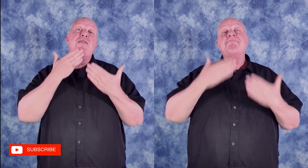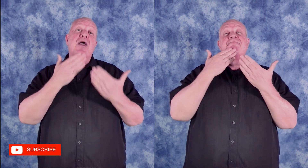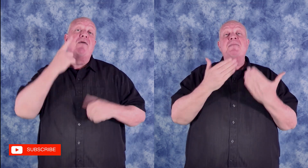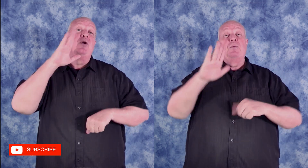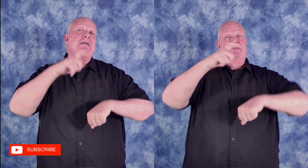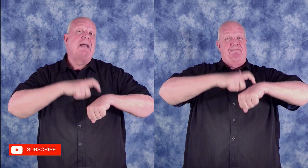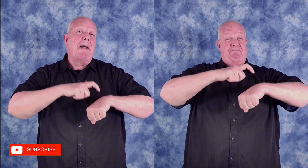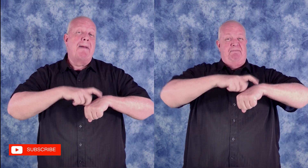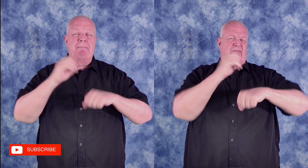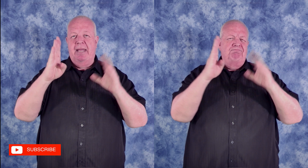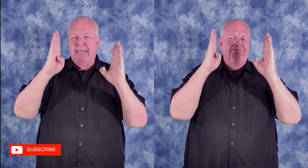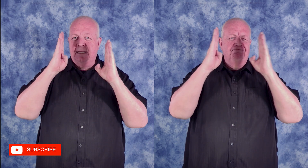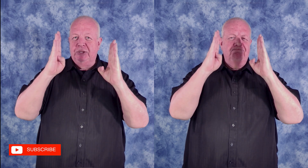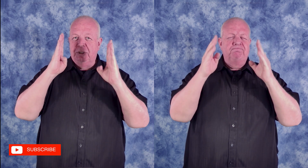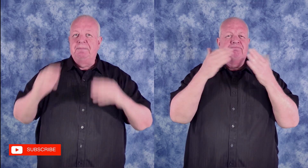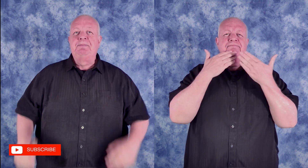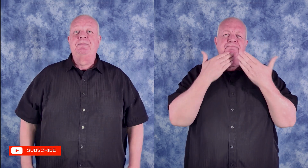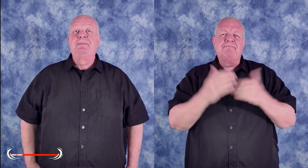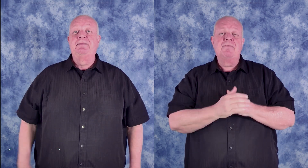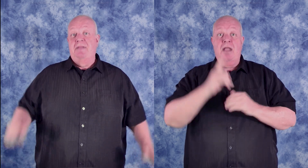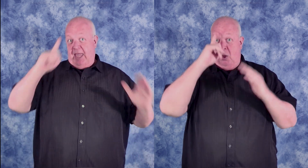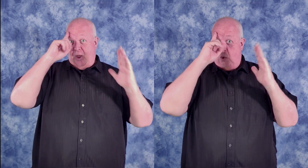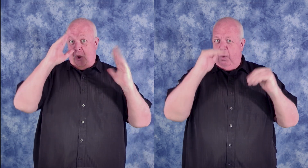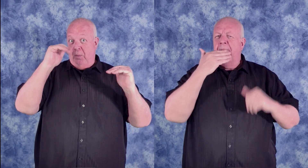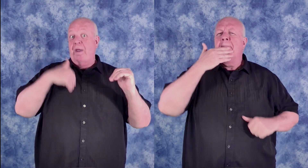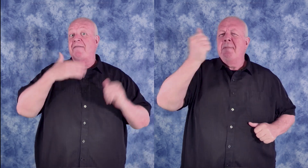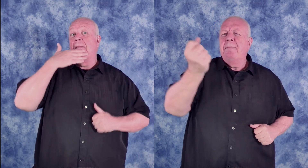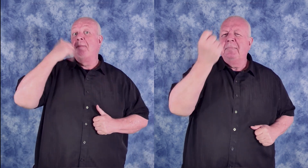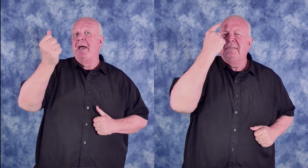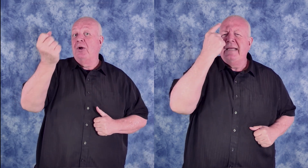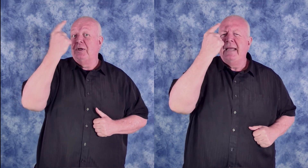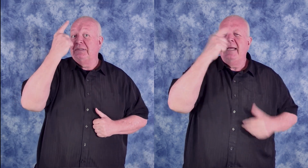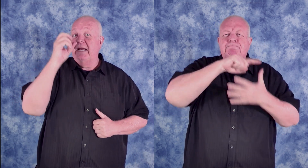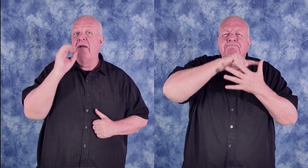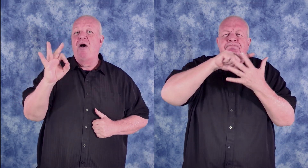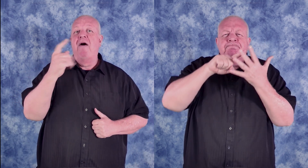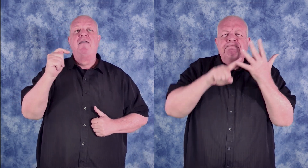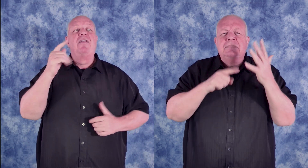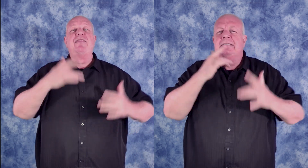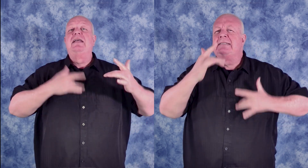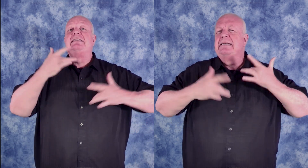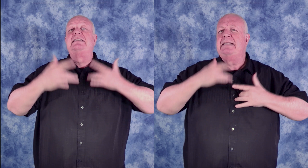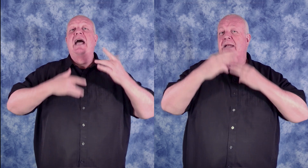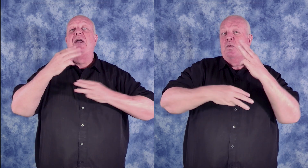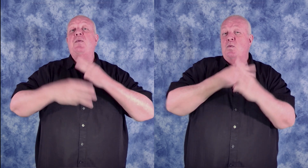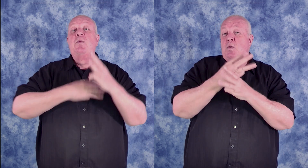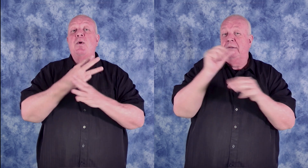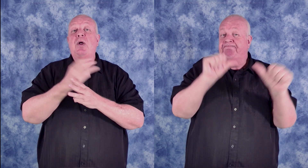Thank you for your time and attention. I hope you have a better understanding of the exciting world